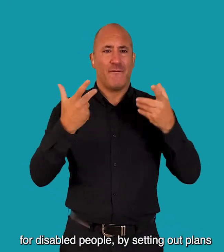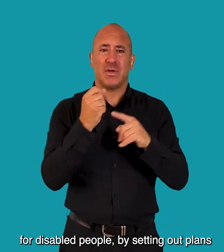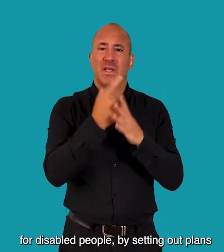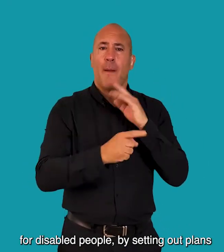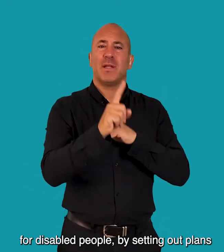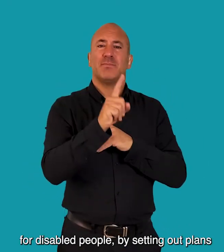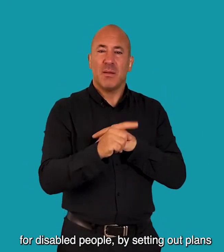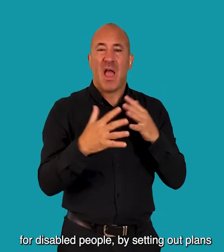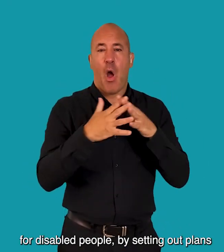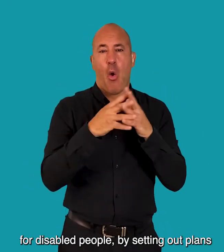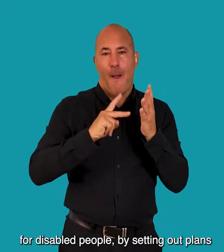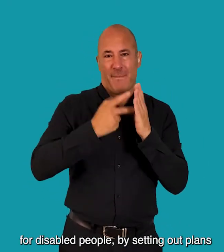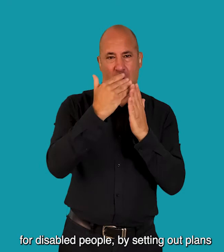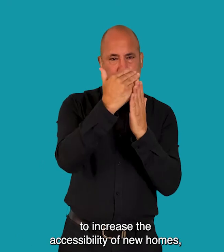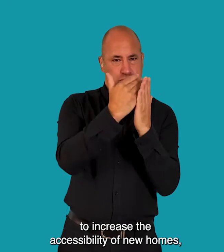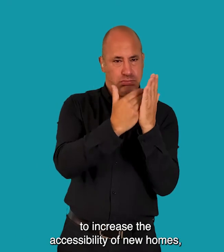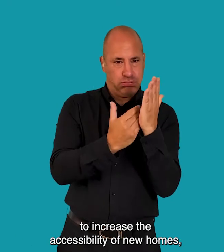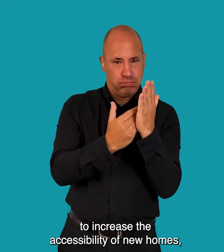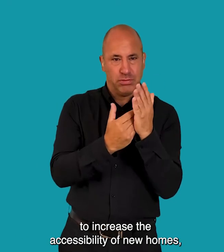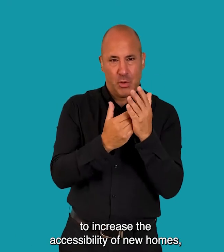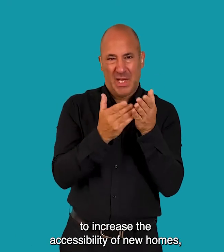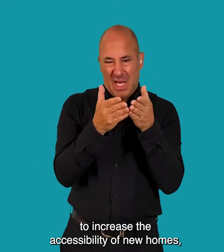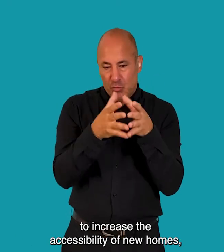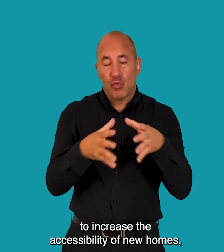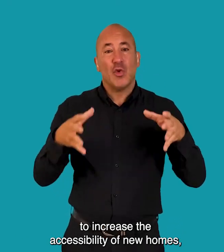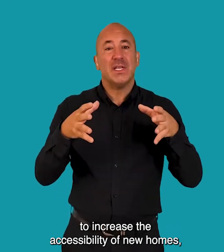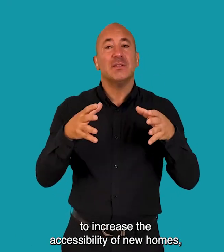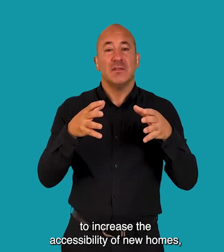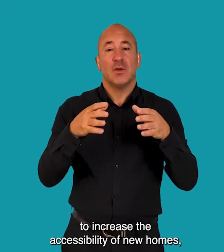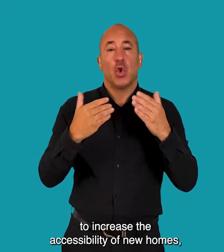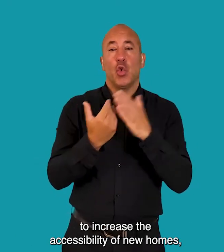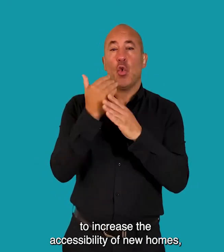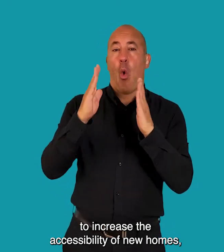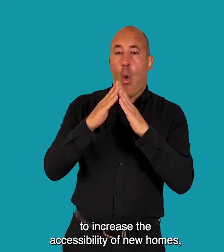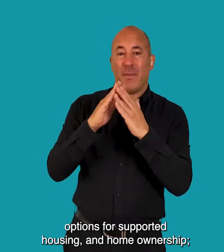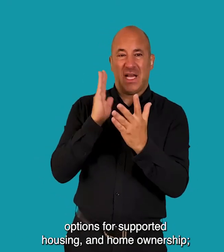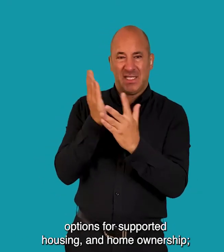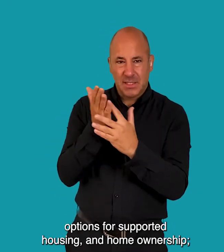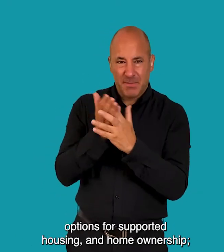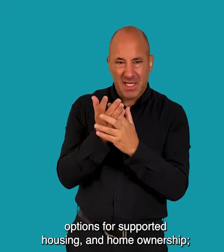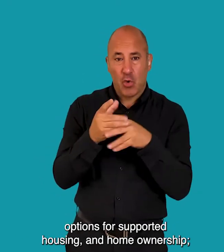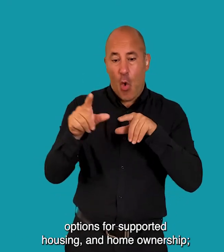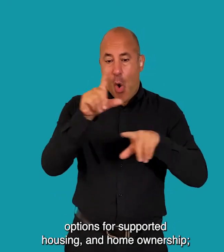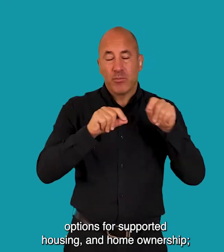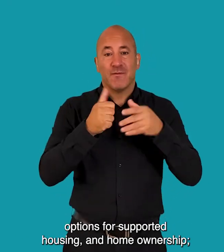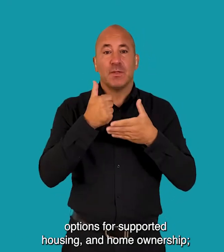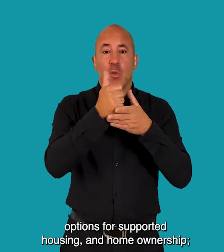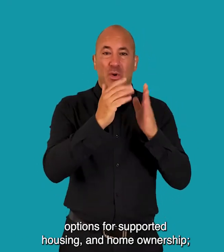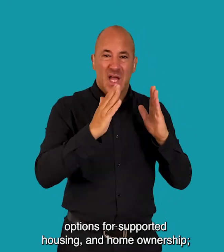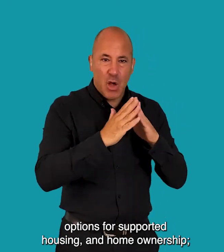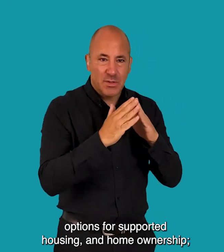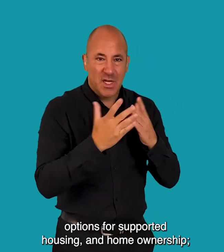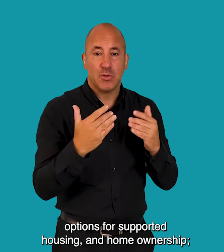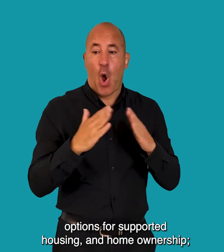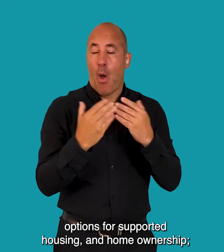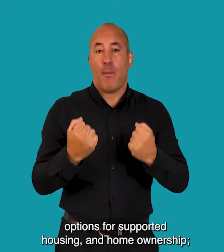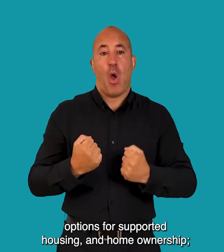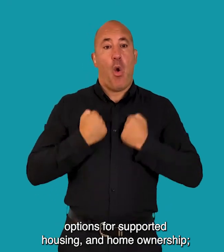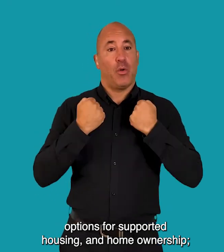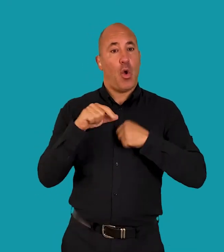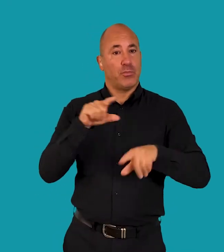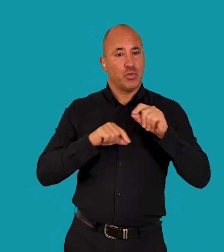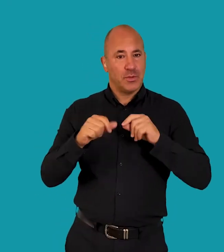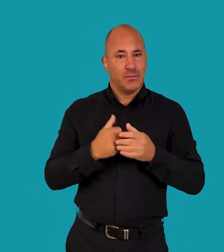people by setting out plans to increase the accessibility of new homes, options for supported housing and home